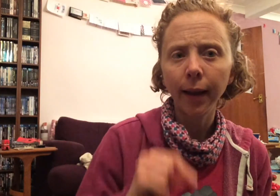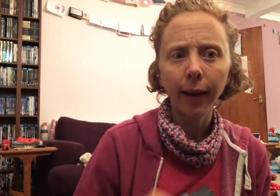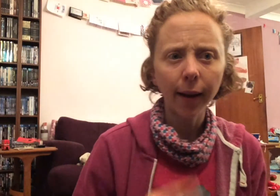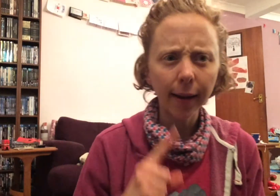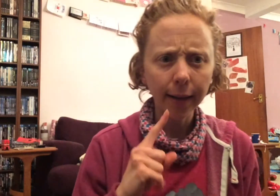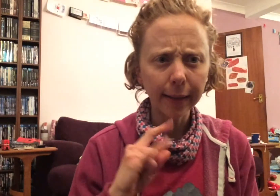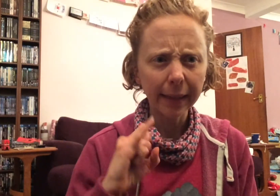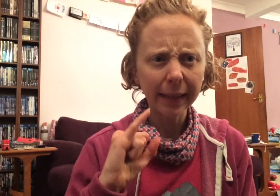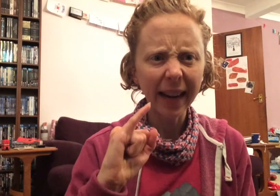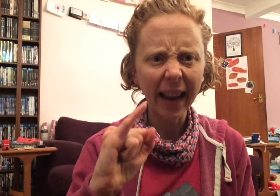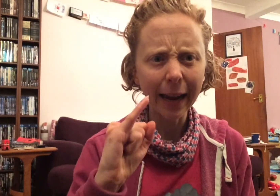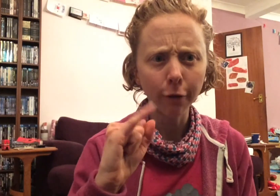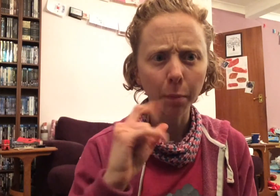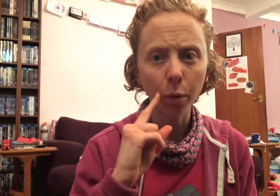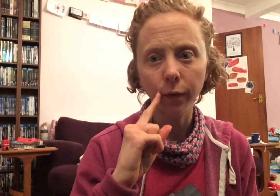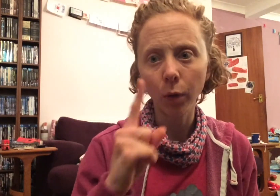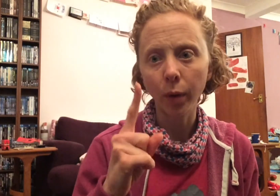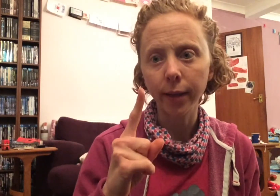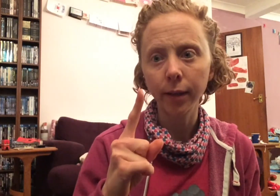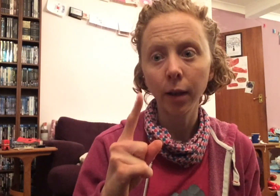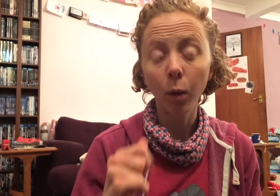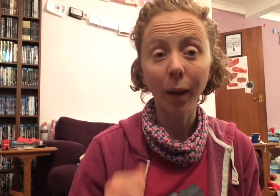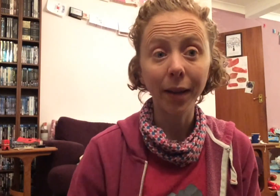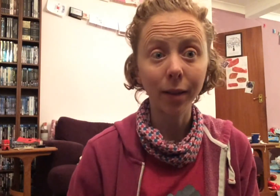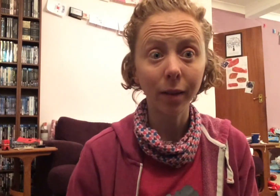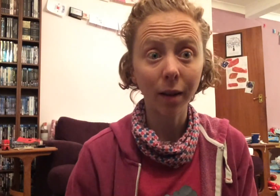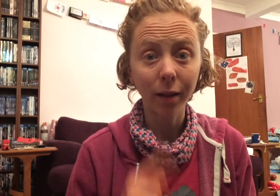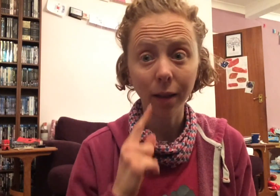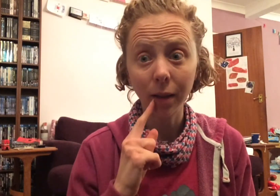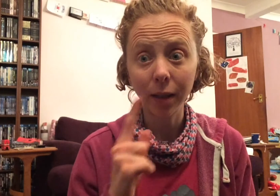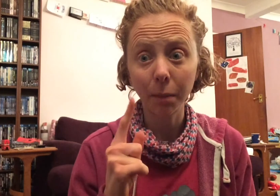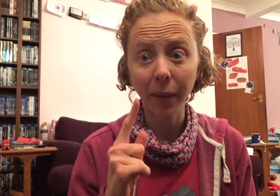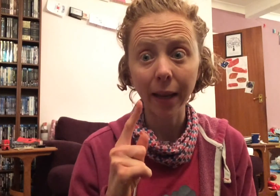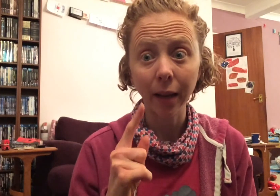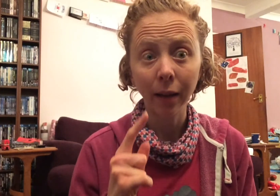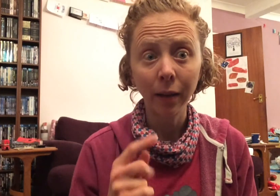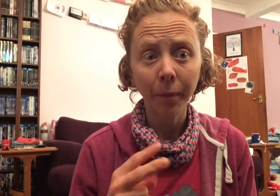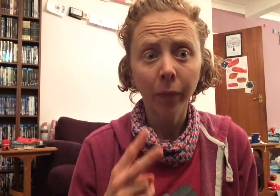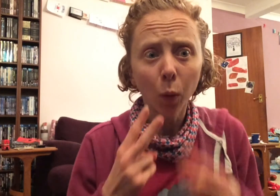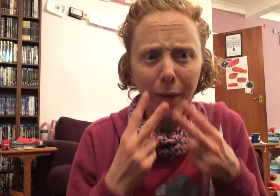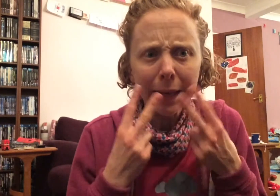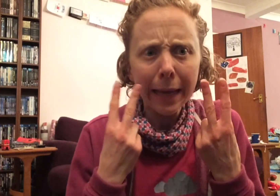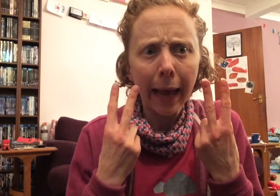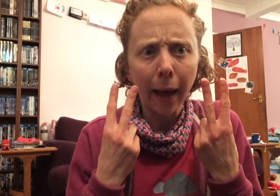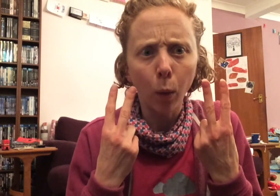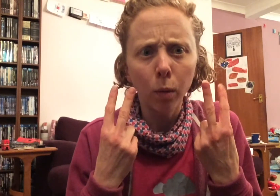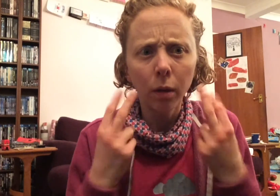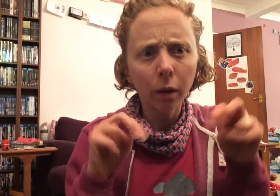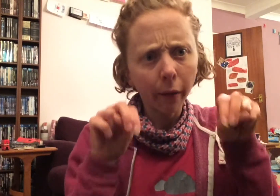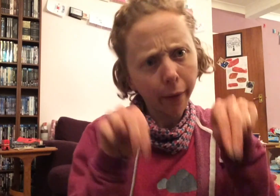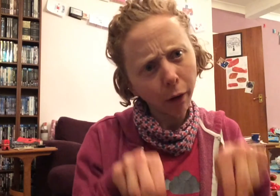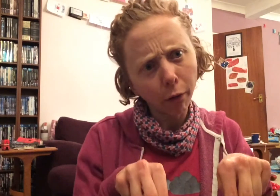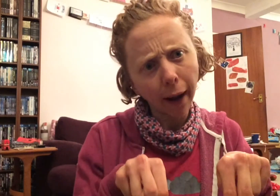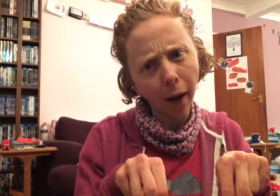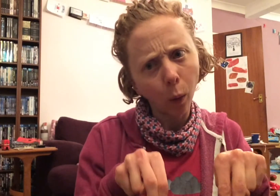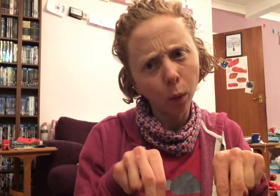And its terrible voice, when it started to speak, was a yowl, and a growl,